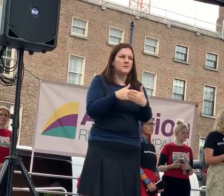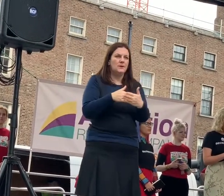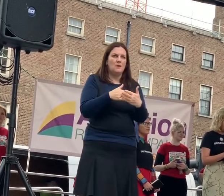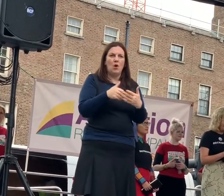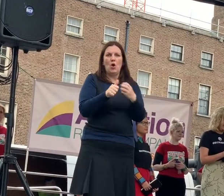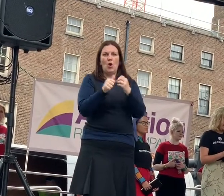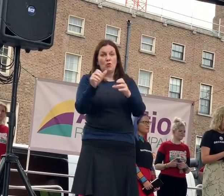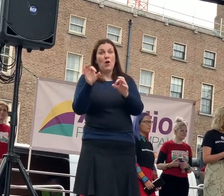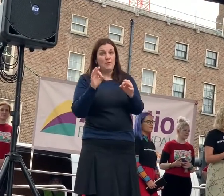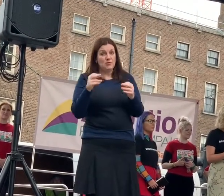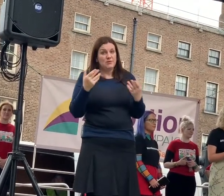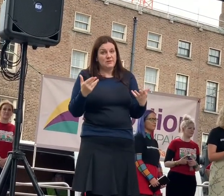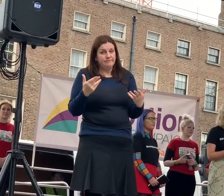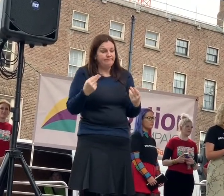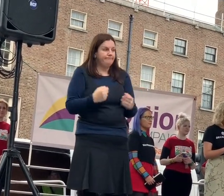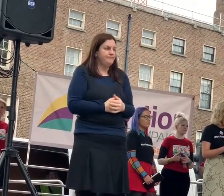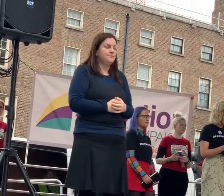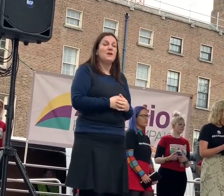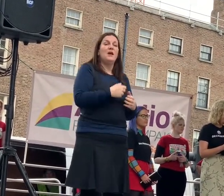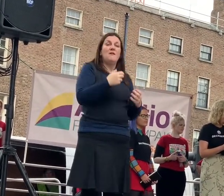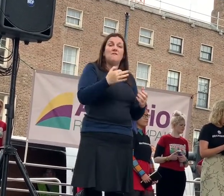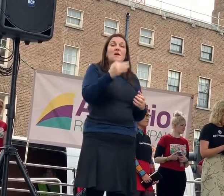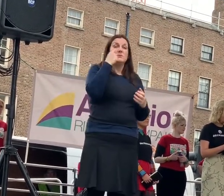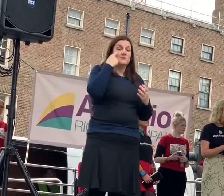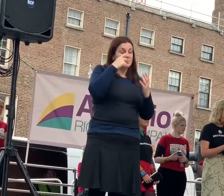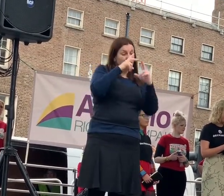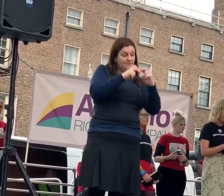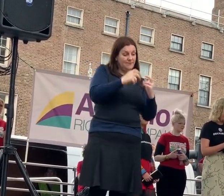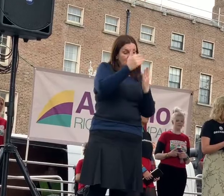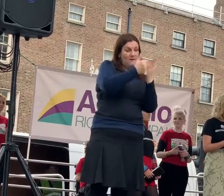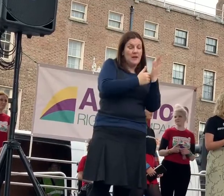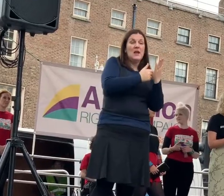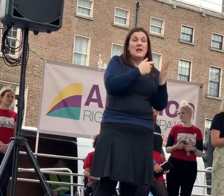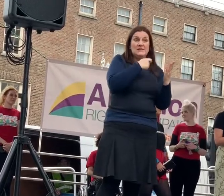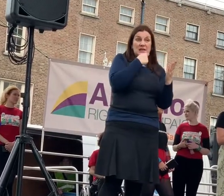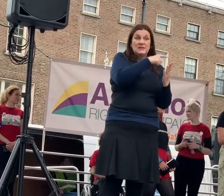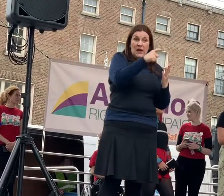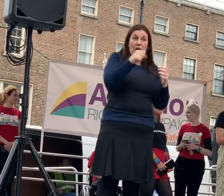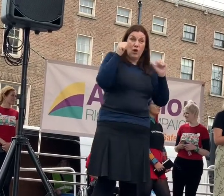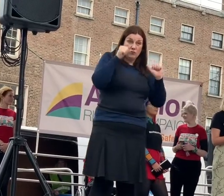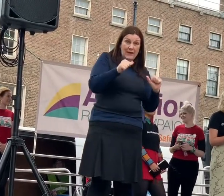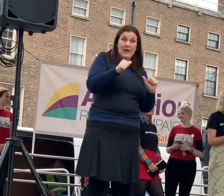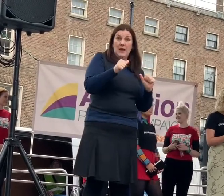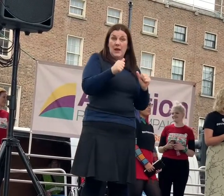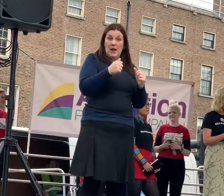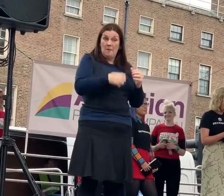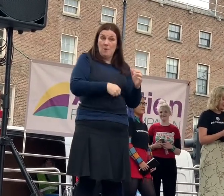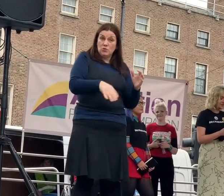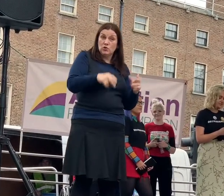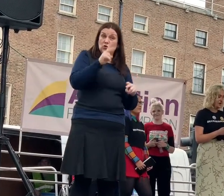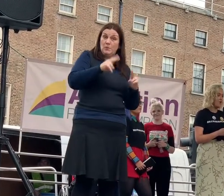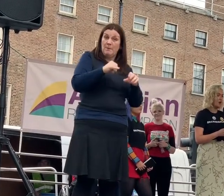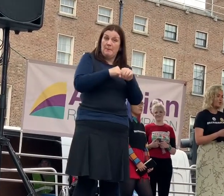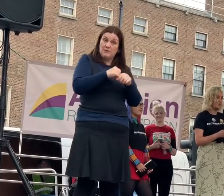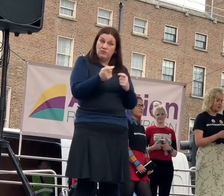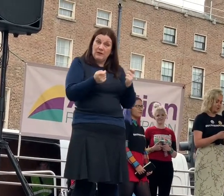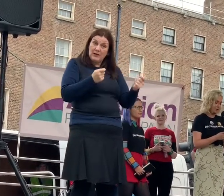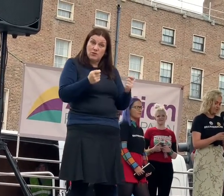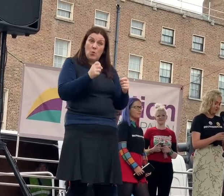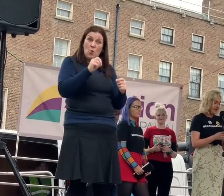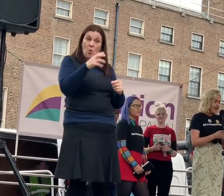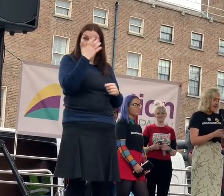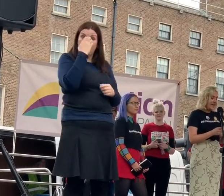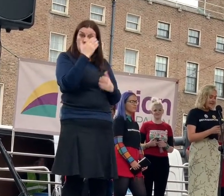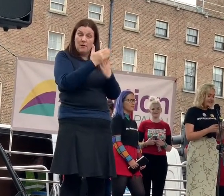According to NI Life and Time survey, when asked, do you agree that abortion should be a matter for medical regulation and not criminal